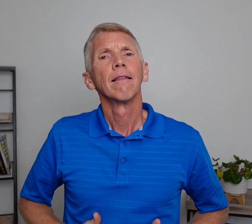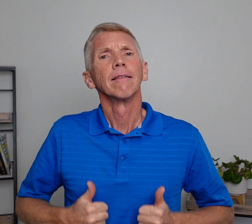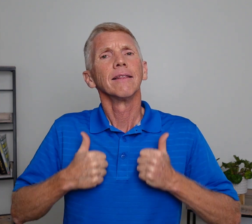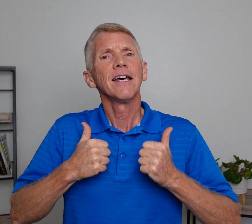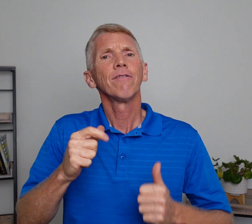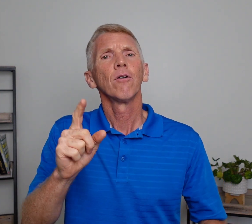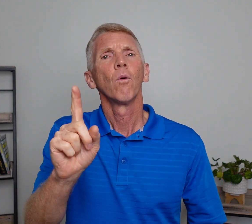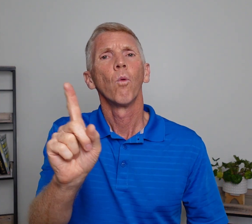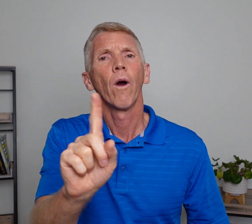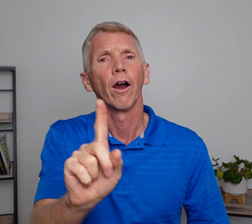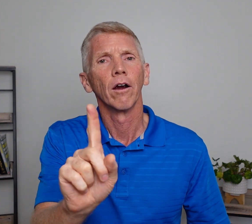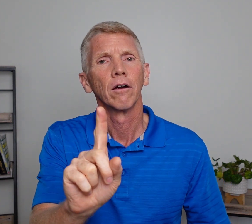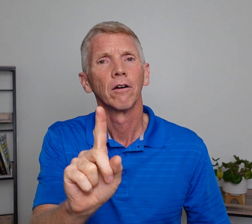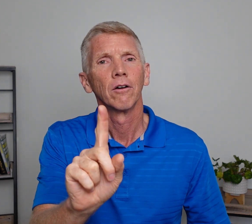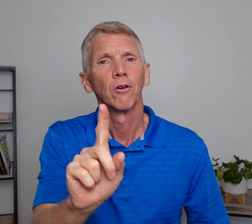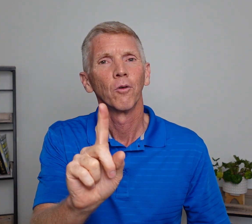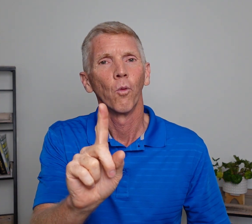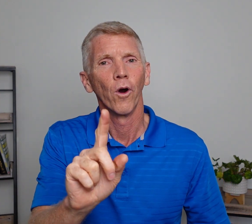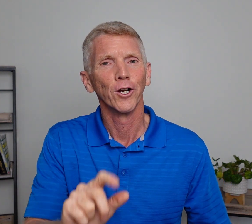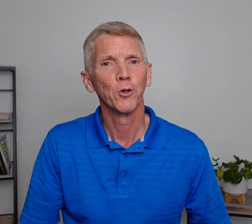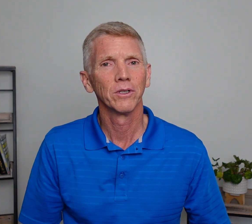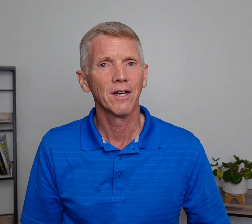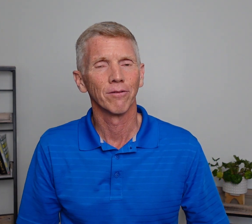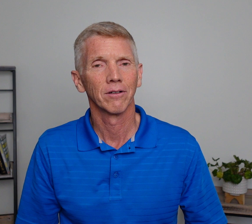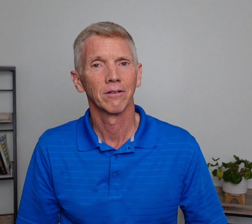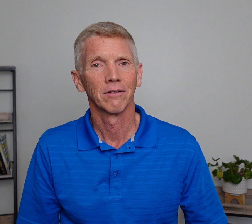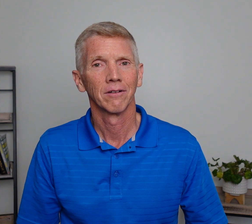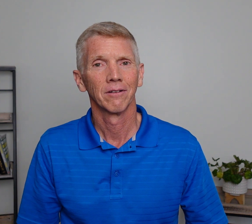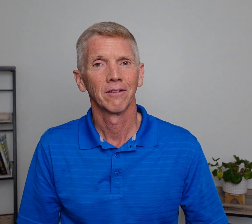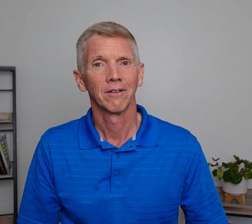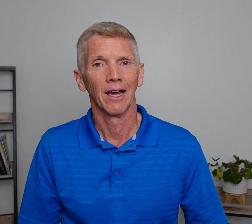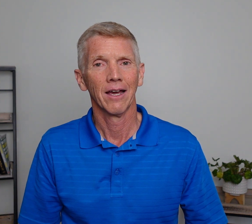Live, where? Where do you live? Okay.